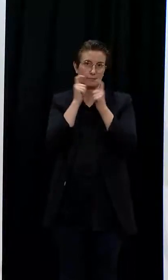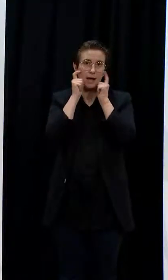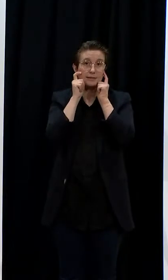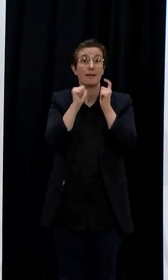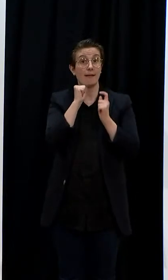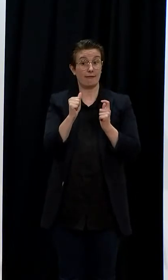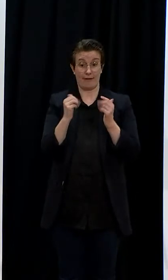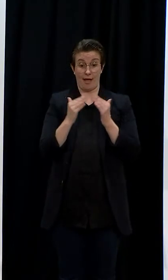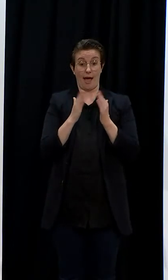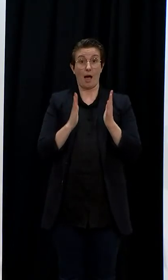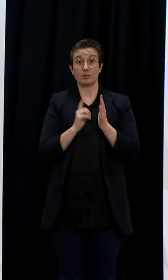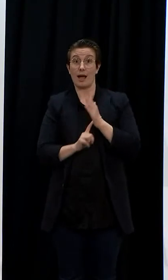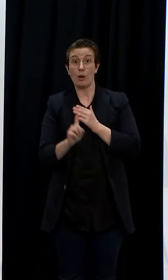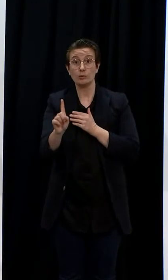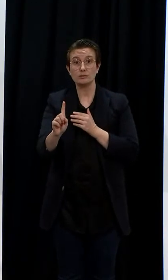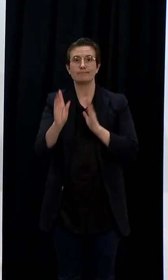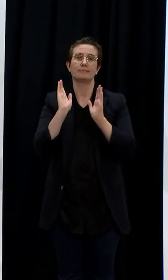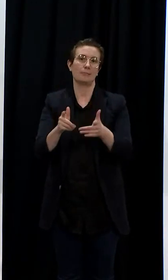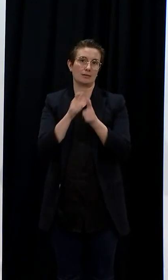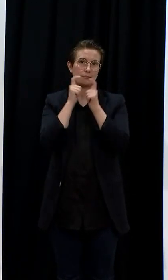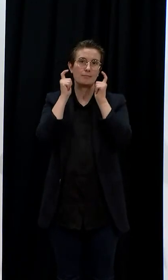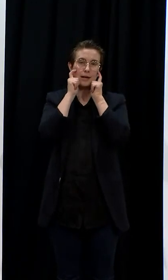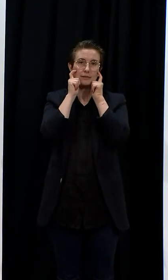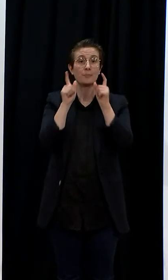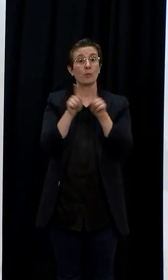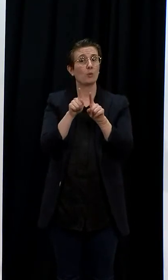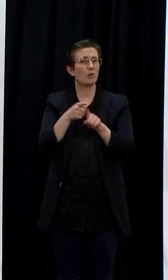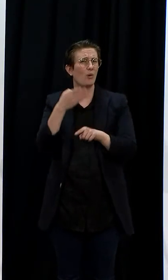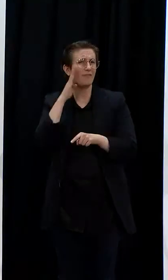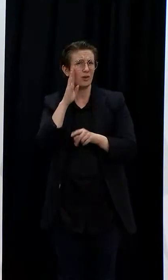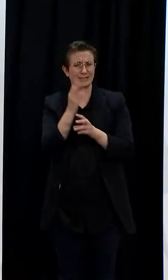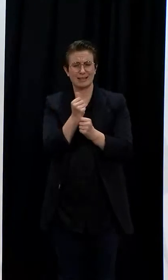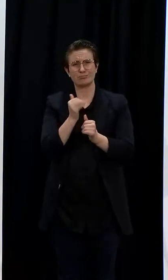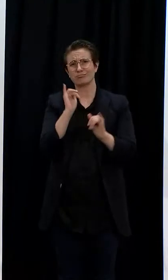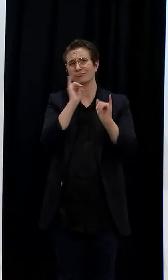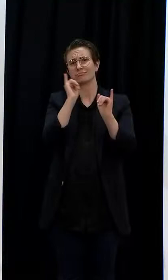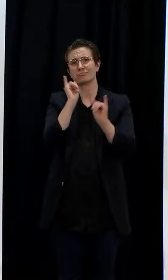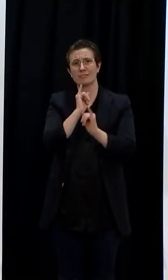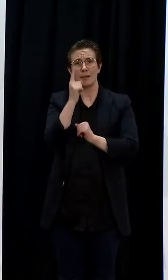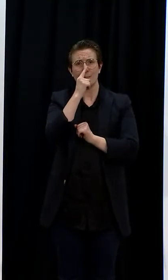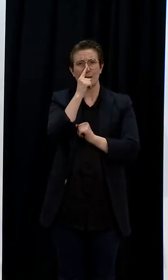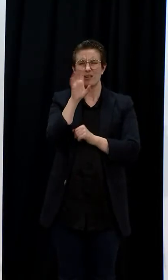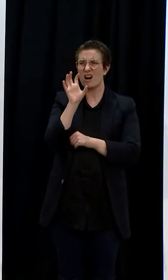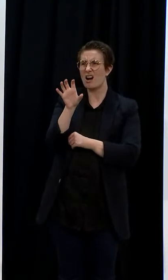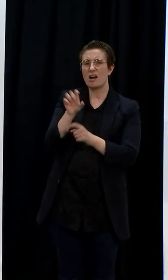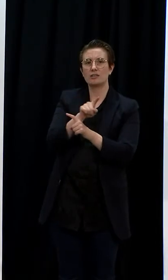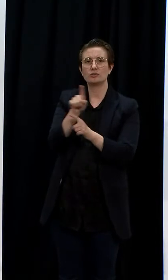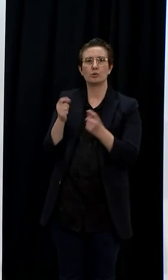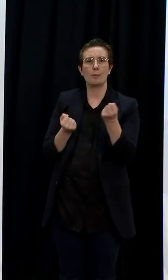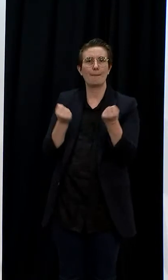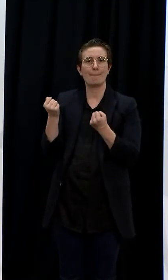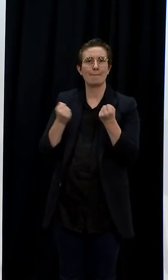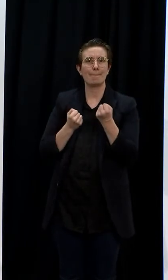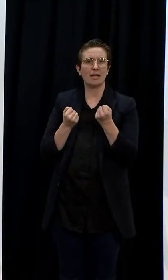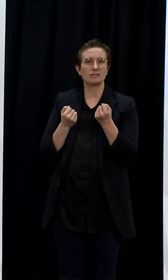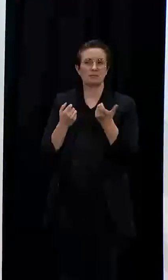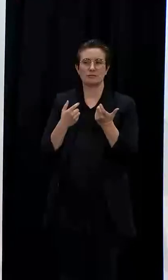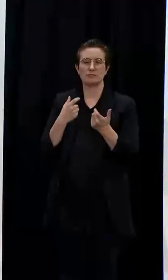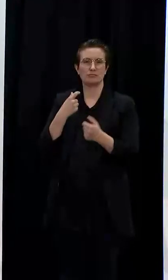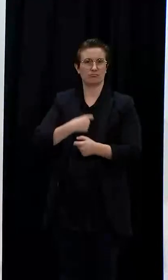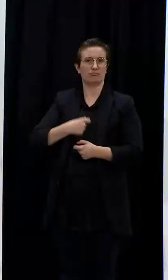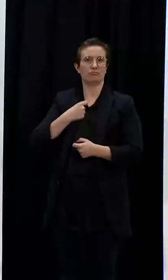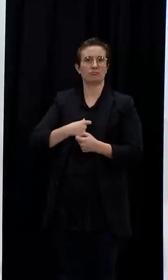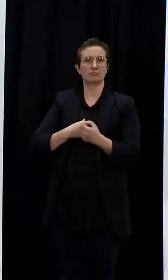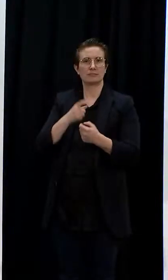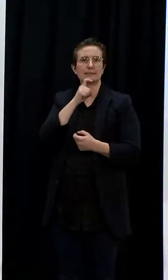been multiple reports of abuse towards bus drivers and other essential transport staff over the past couple of